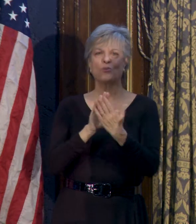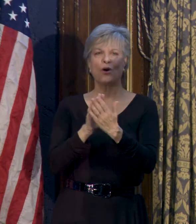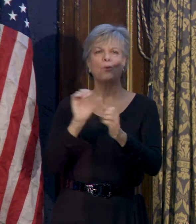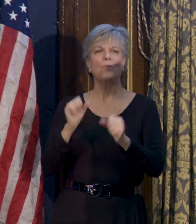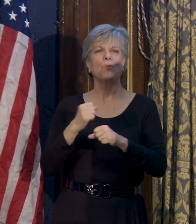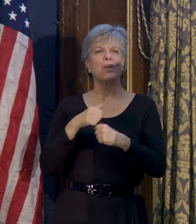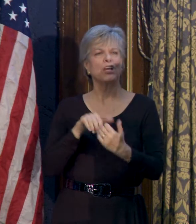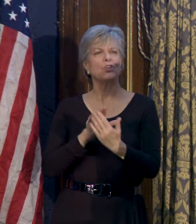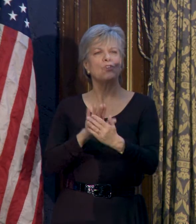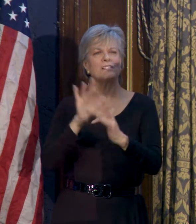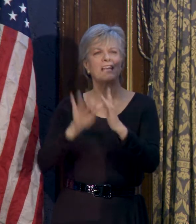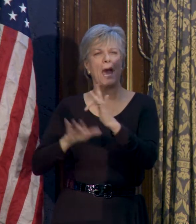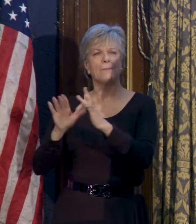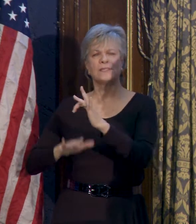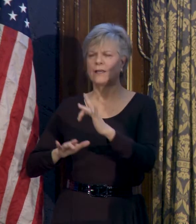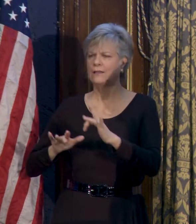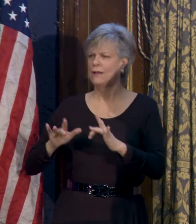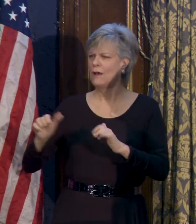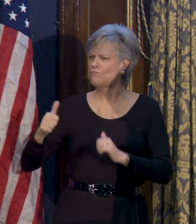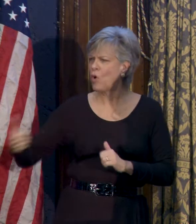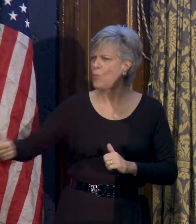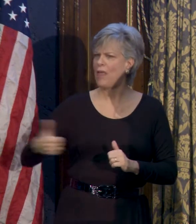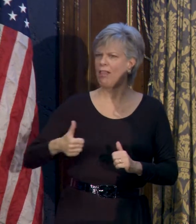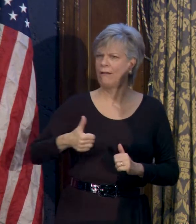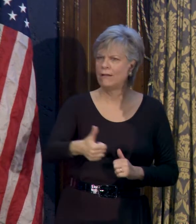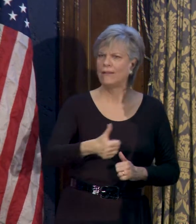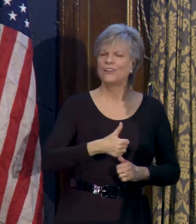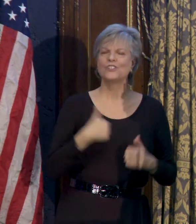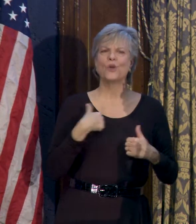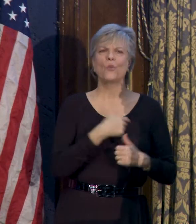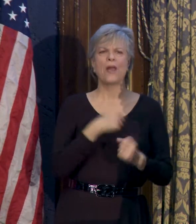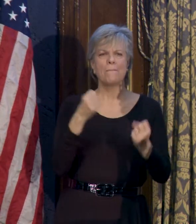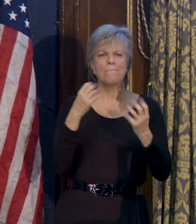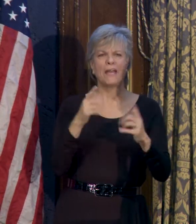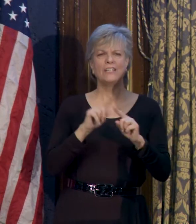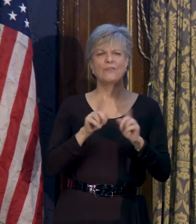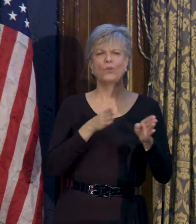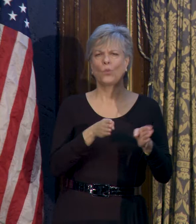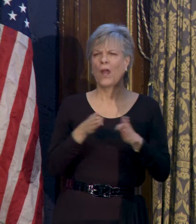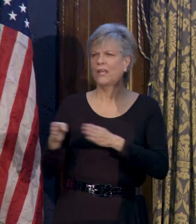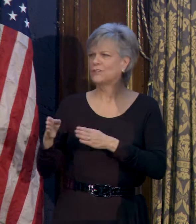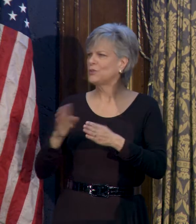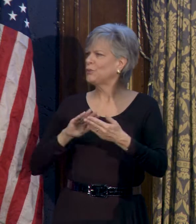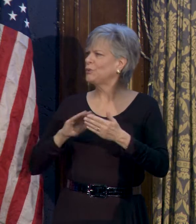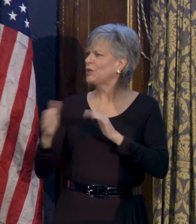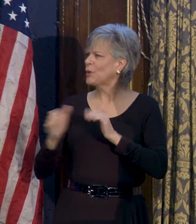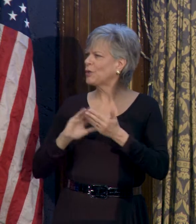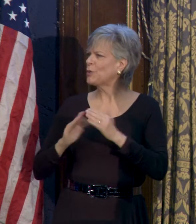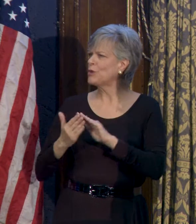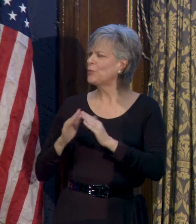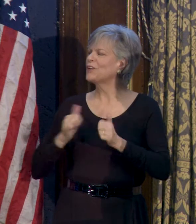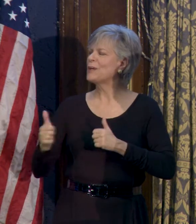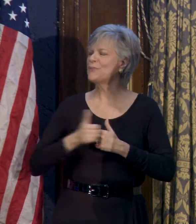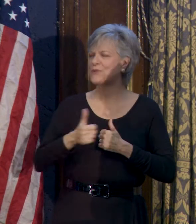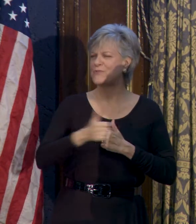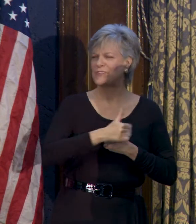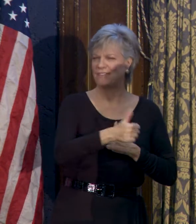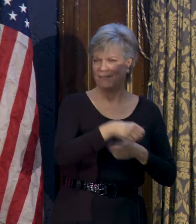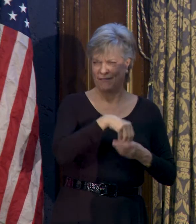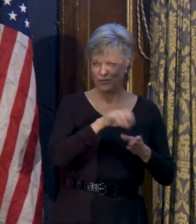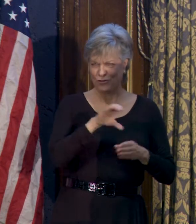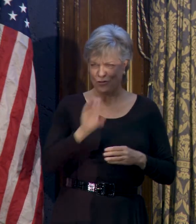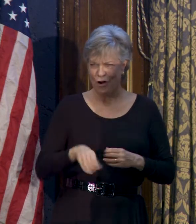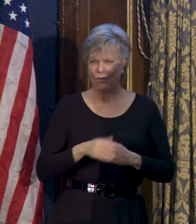gaps in mobility to create an equitable and multimodal transportation system. Our mission must extend beyond